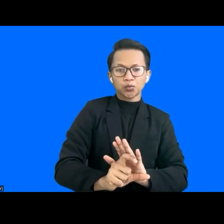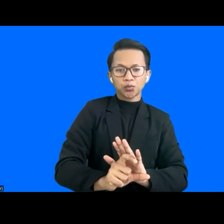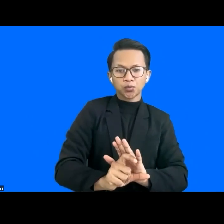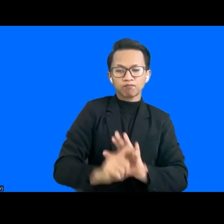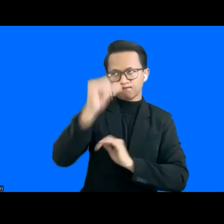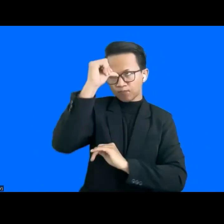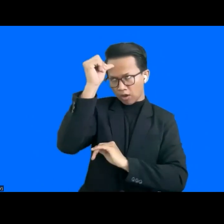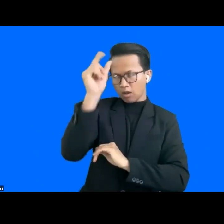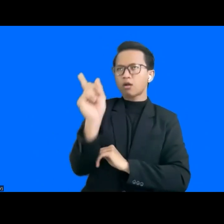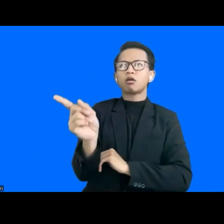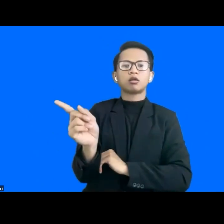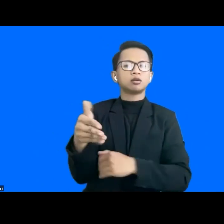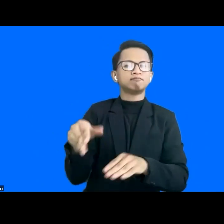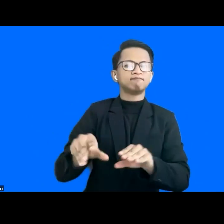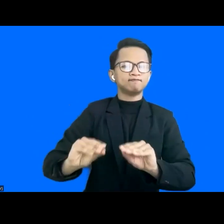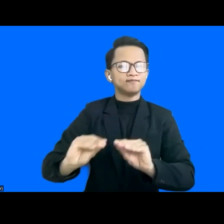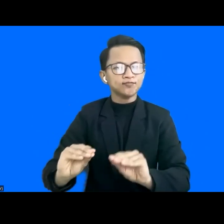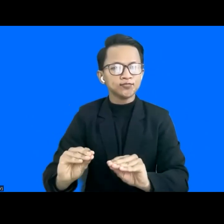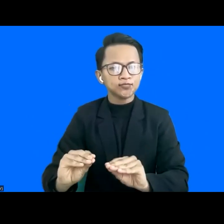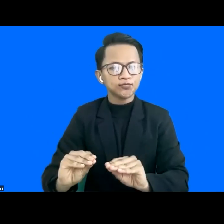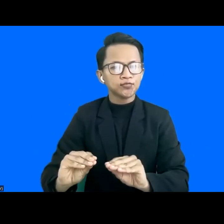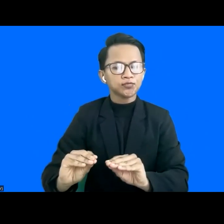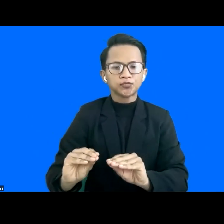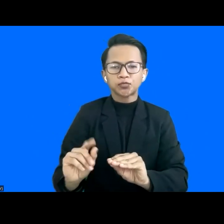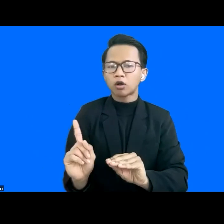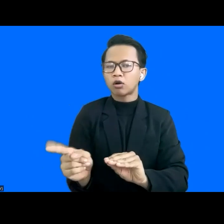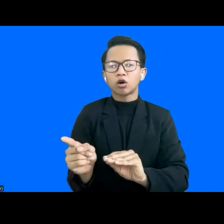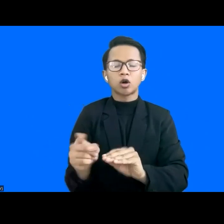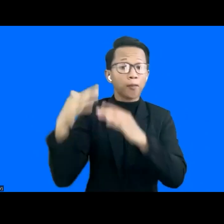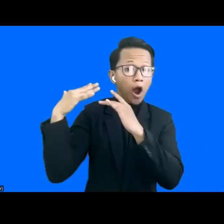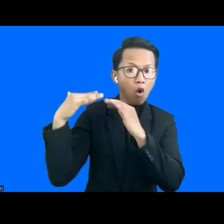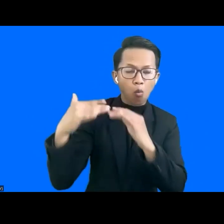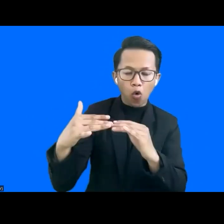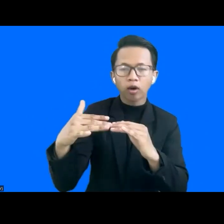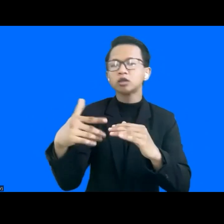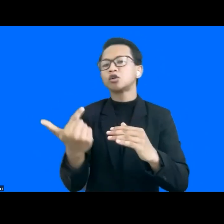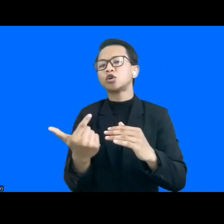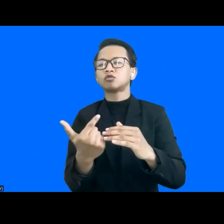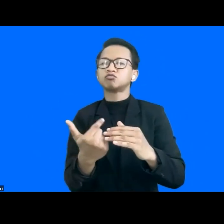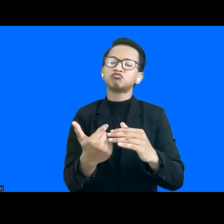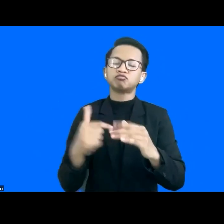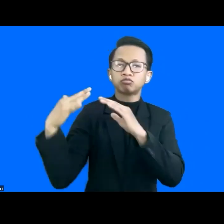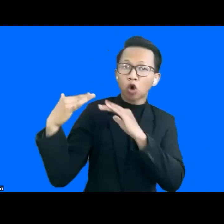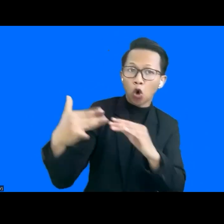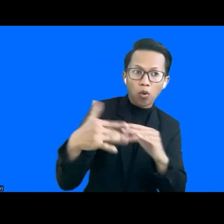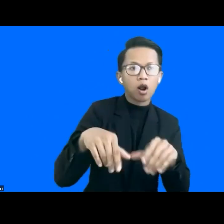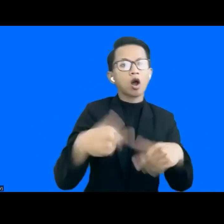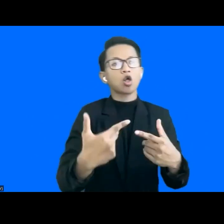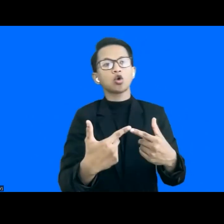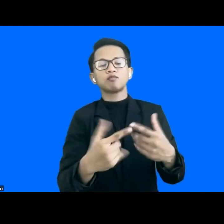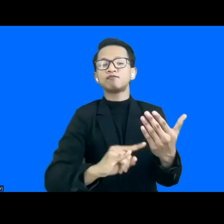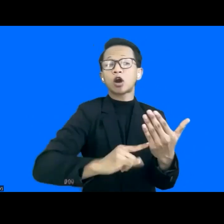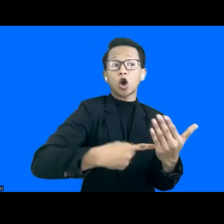there's a lack of, you know, good accommodations and support services and specialized equipment or assistive technology